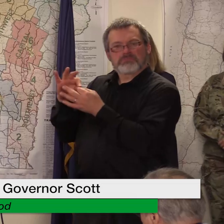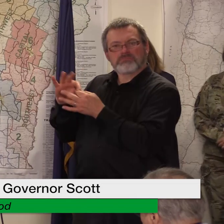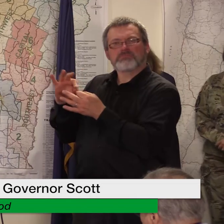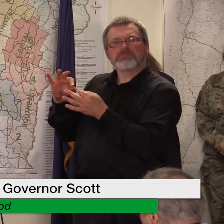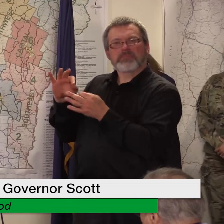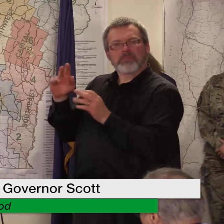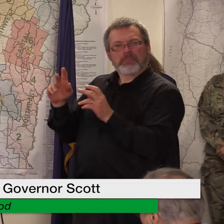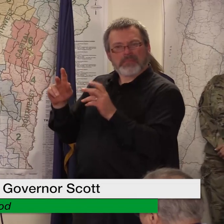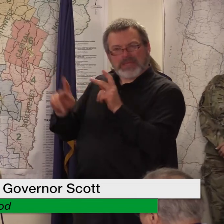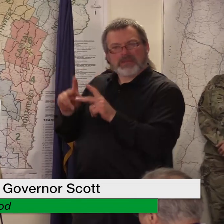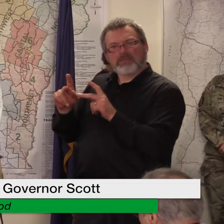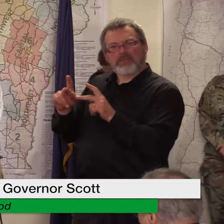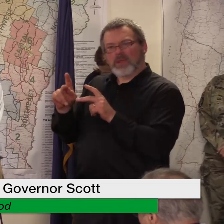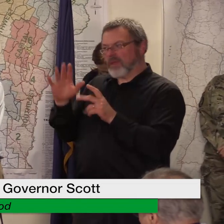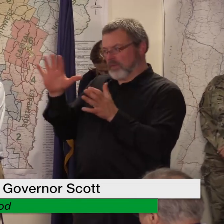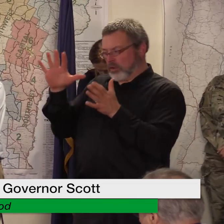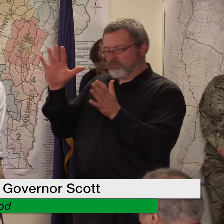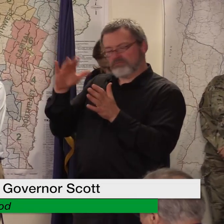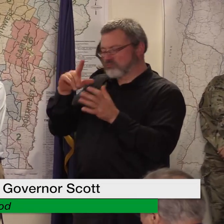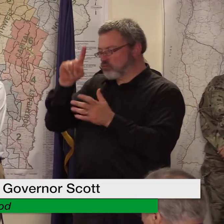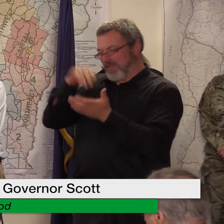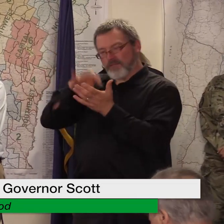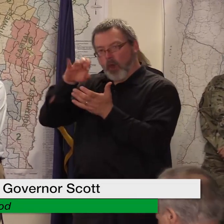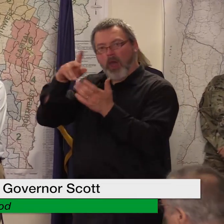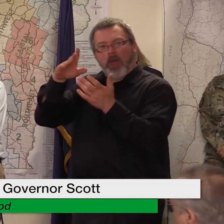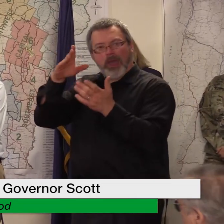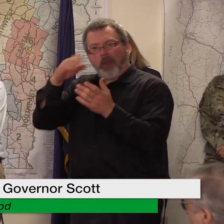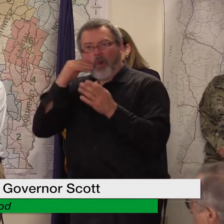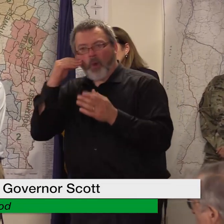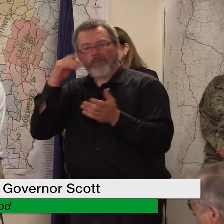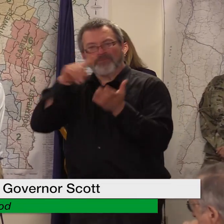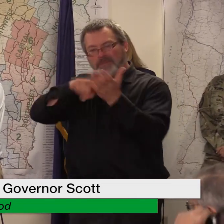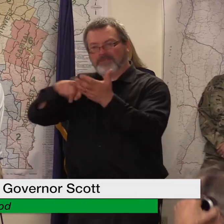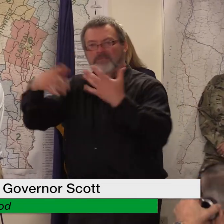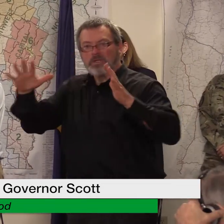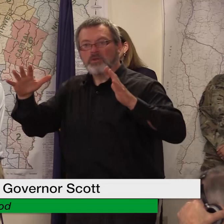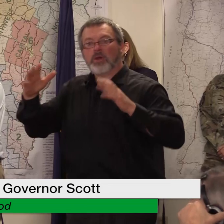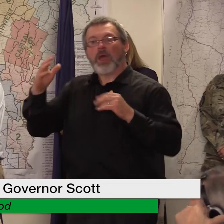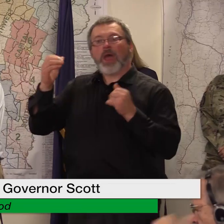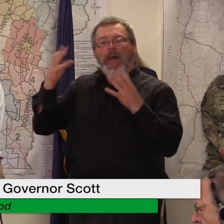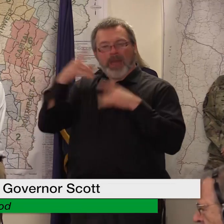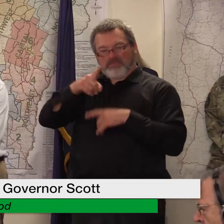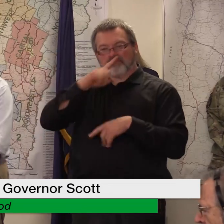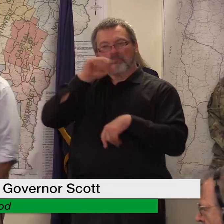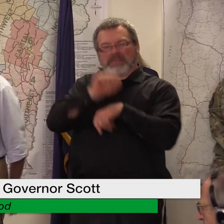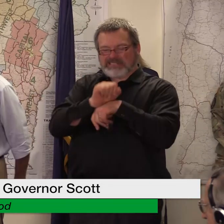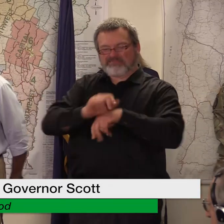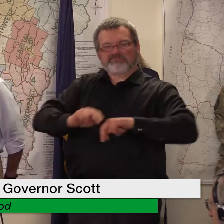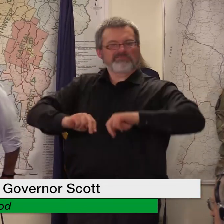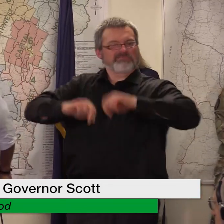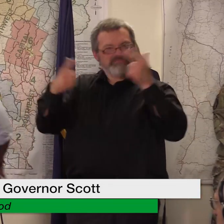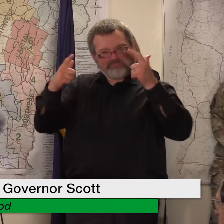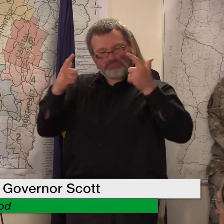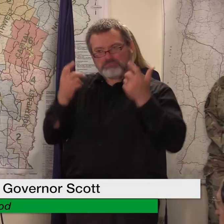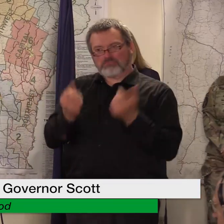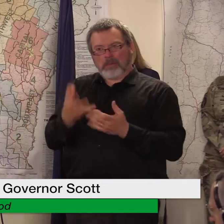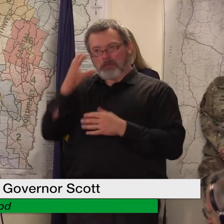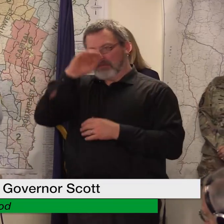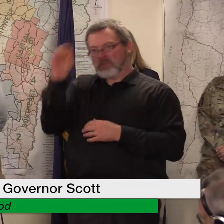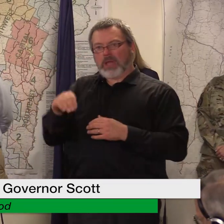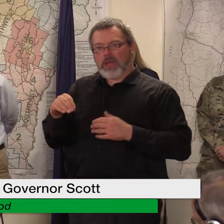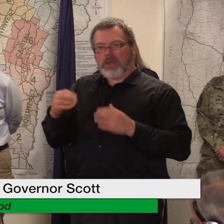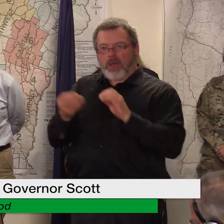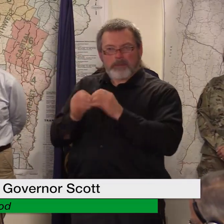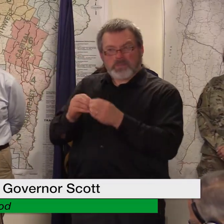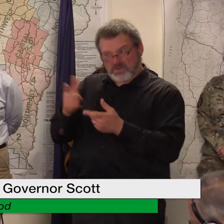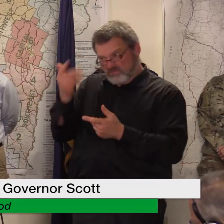so far do we know how many of those are uninhabitable because of damage or mold or anything else so the uh